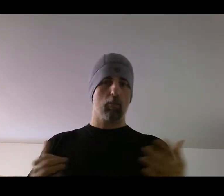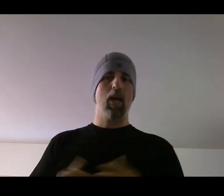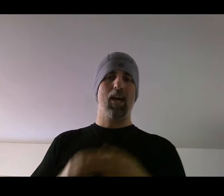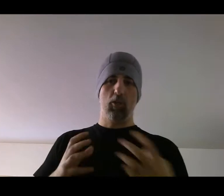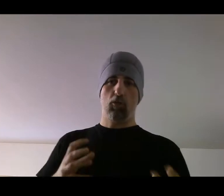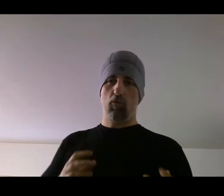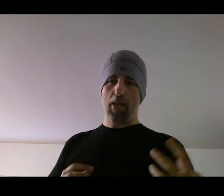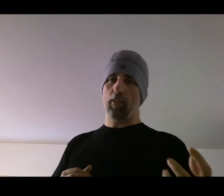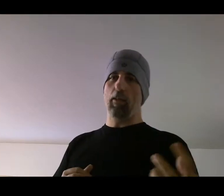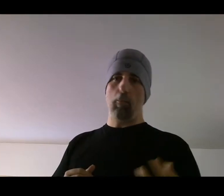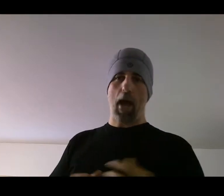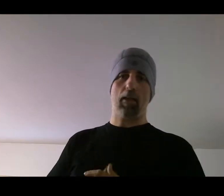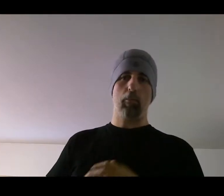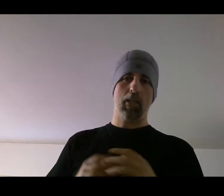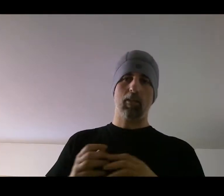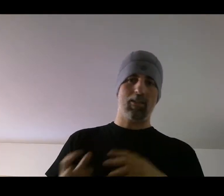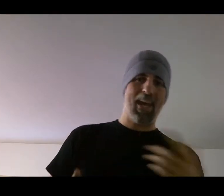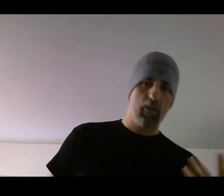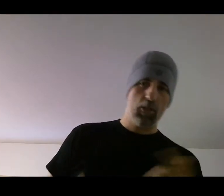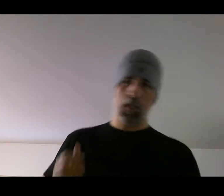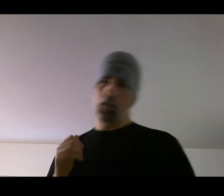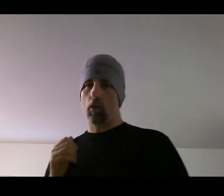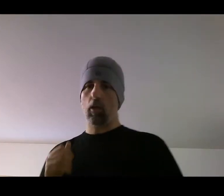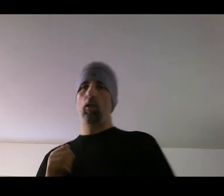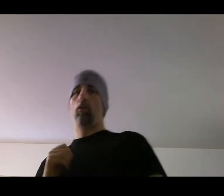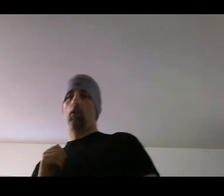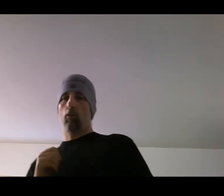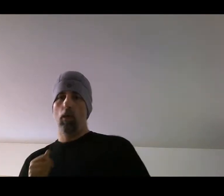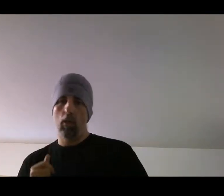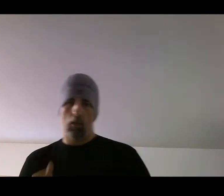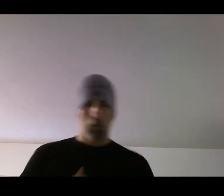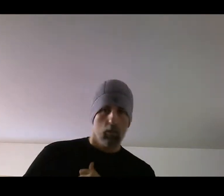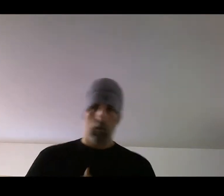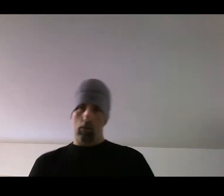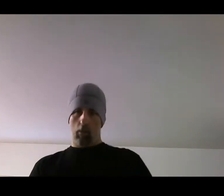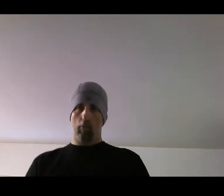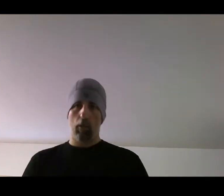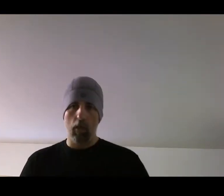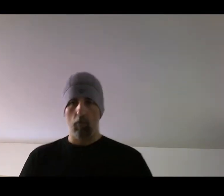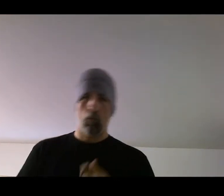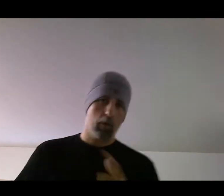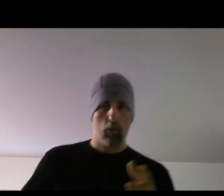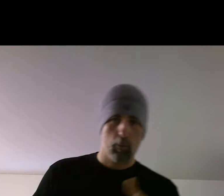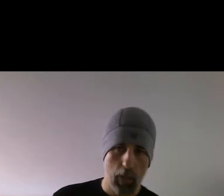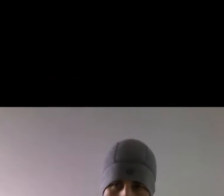adrenaline back in place of the energy it took to slip in with those punches.